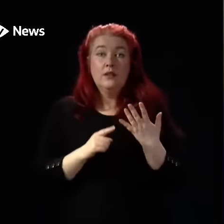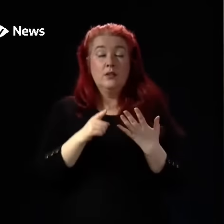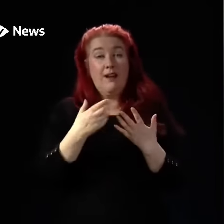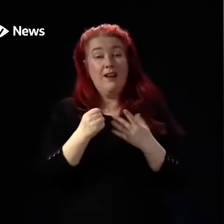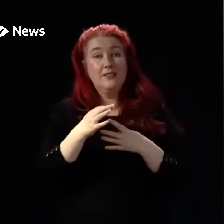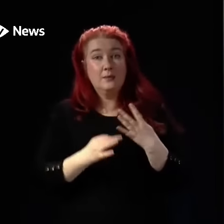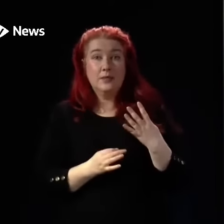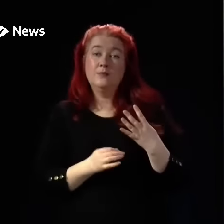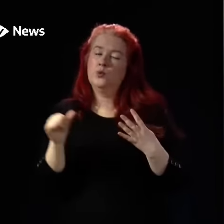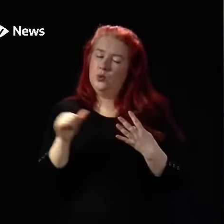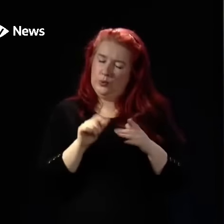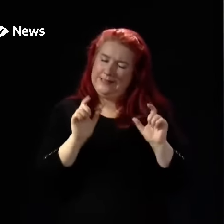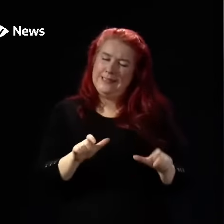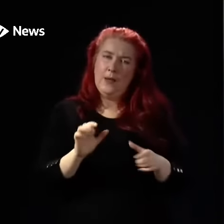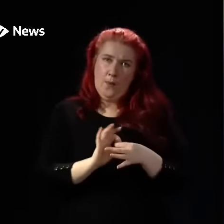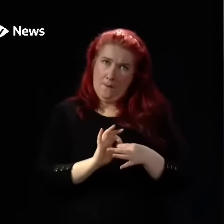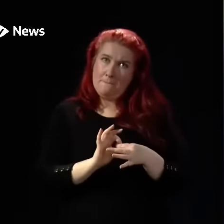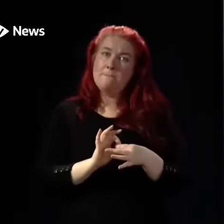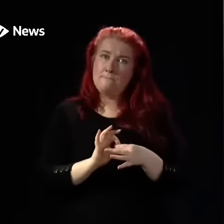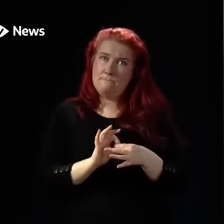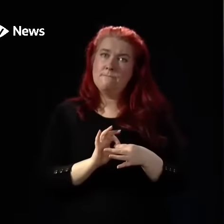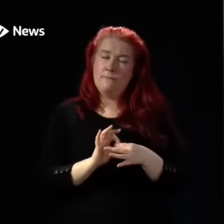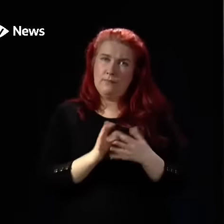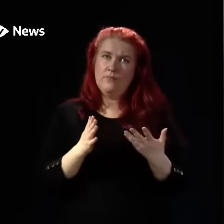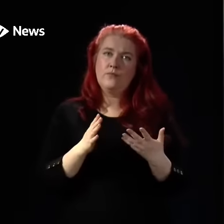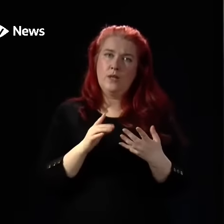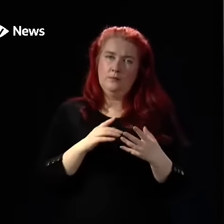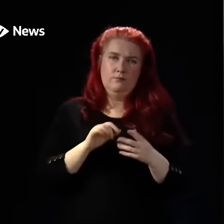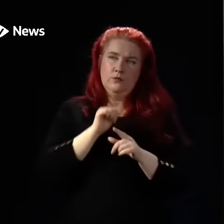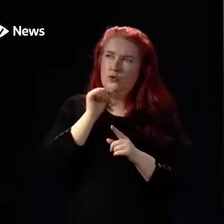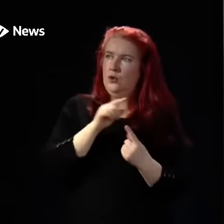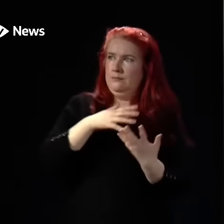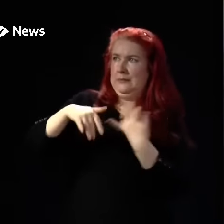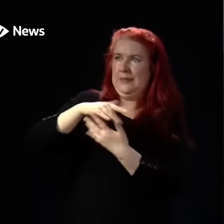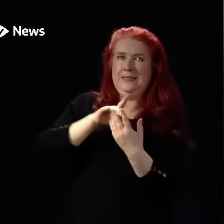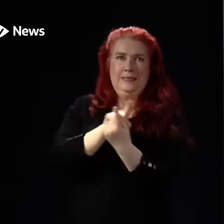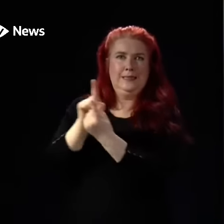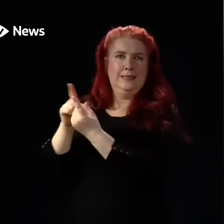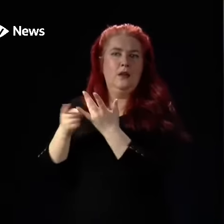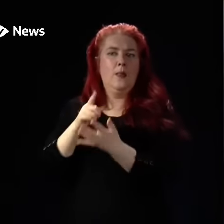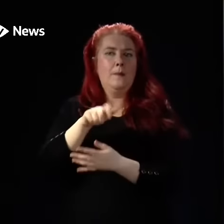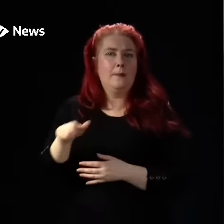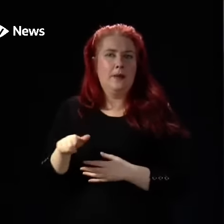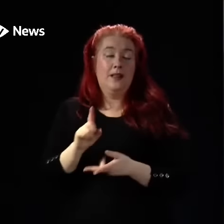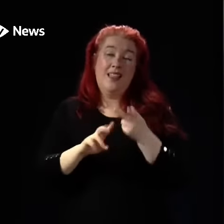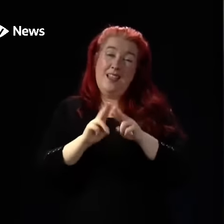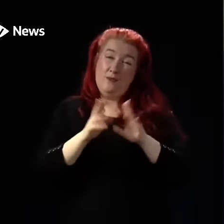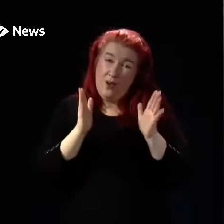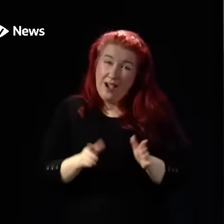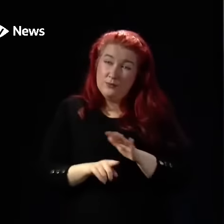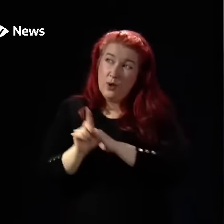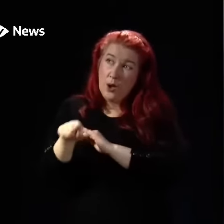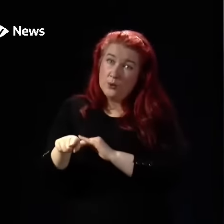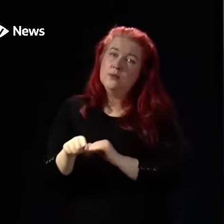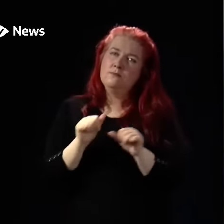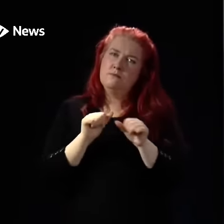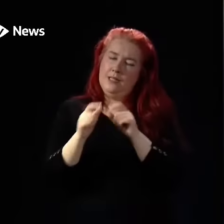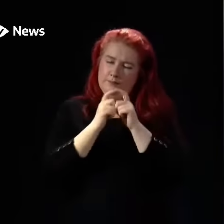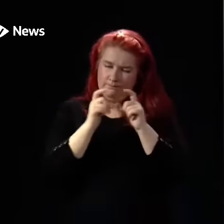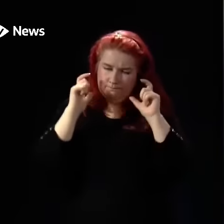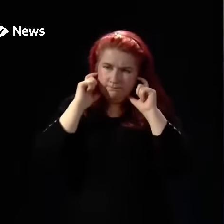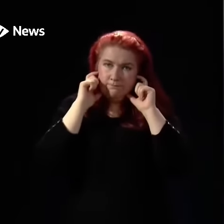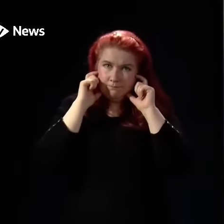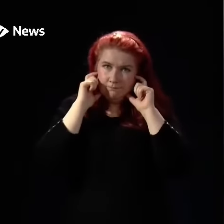should try to stay at home if at all possible and avoid contact with others. And if you do need to leave home, wear a face covering